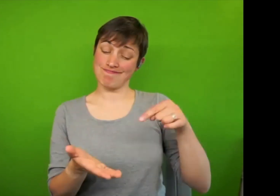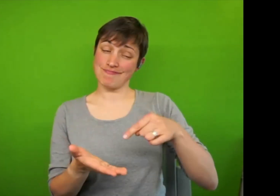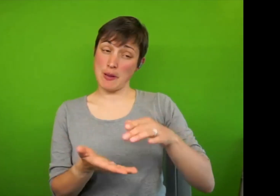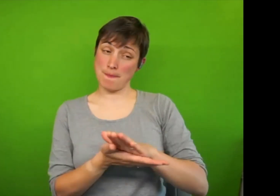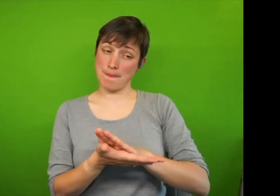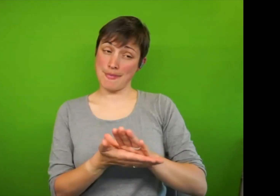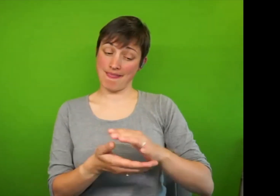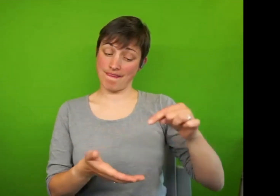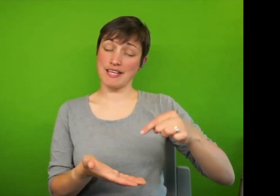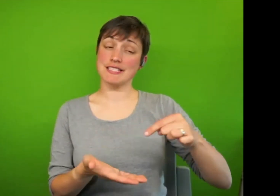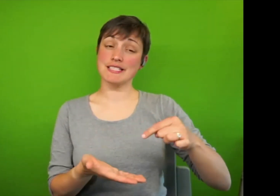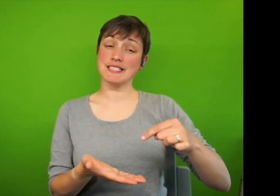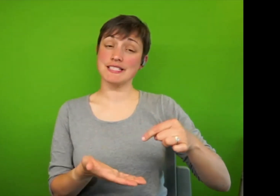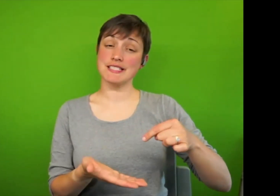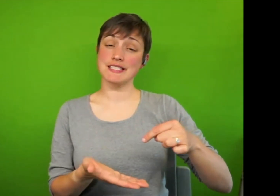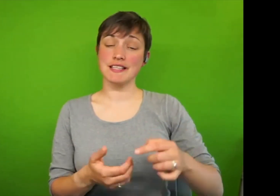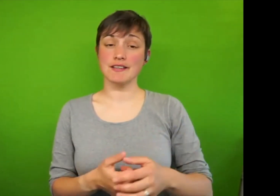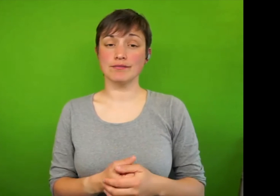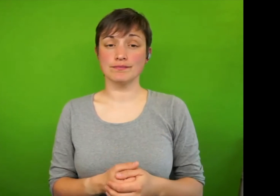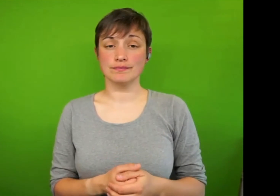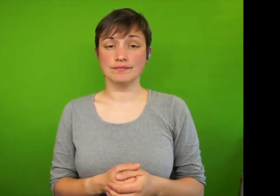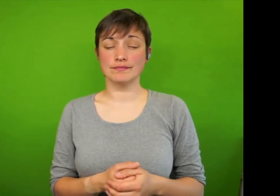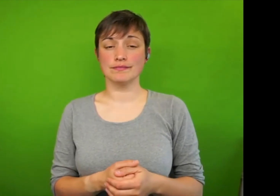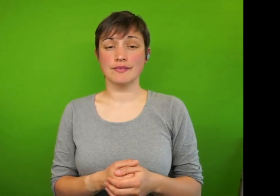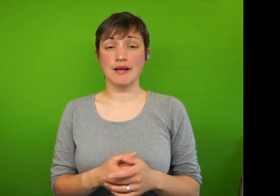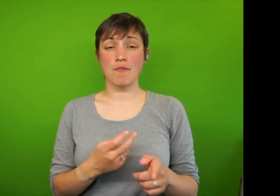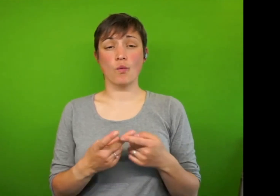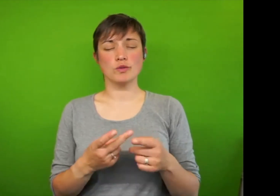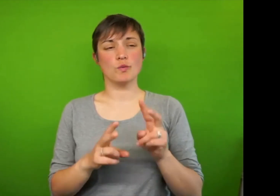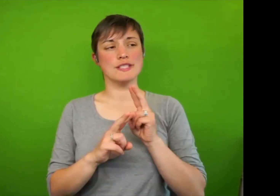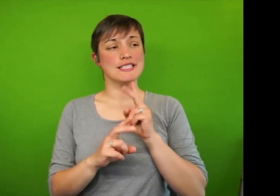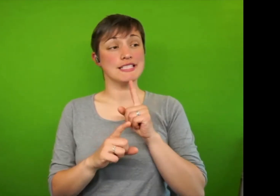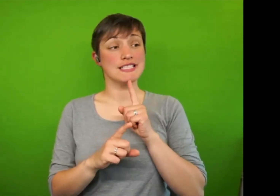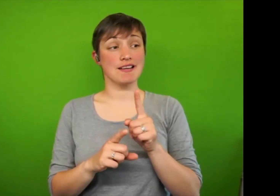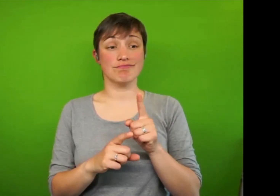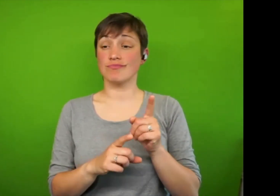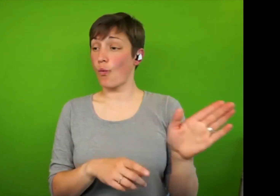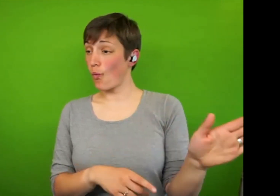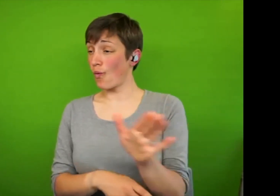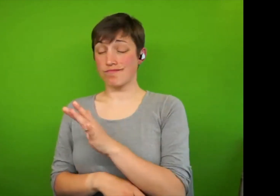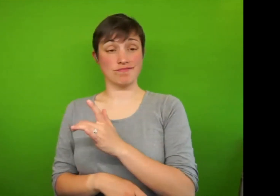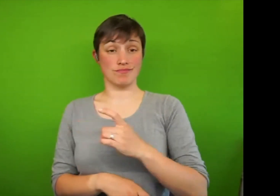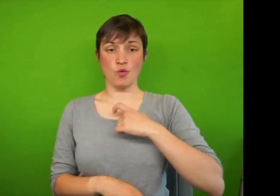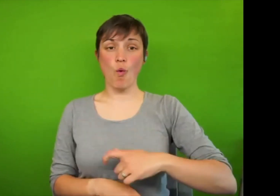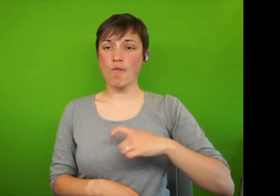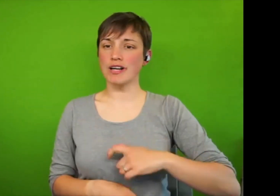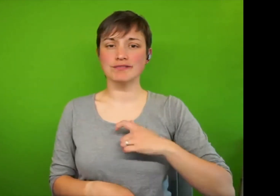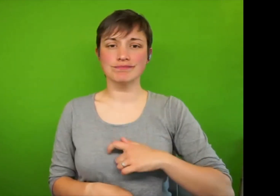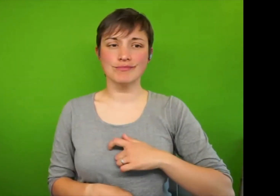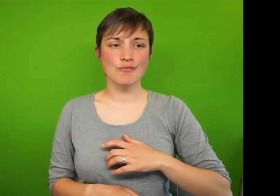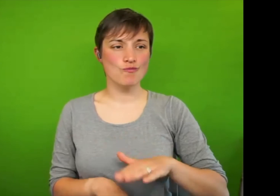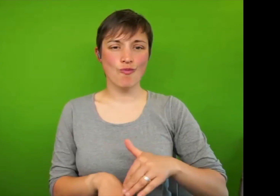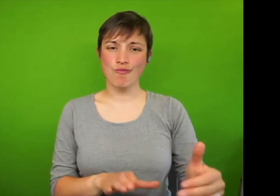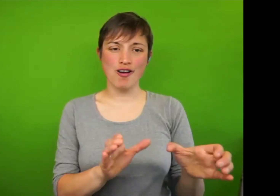see that everybody is a human being, regardless of the group they're in.